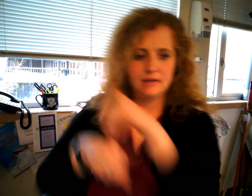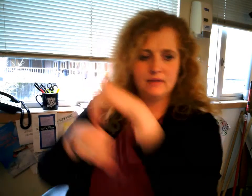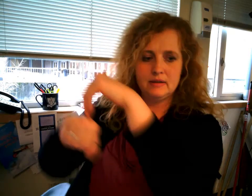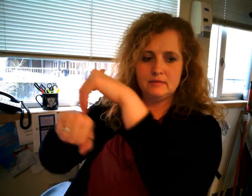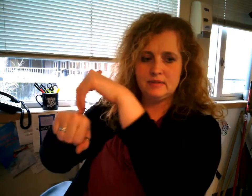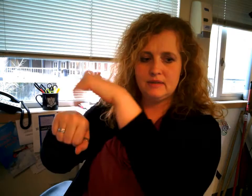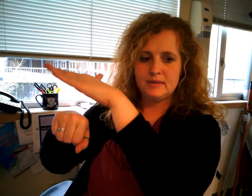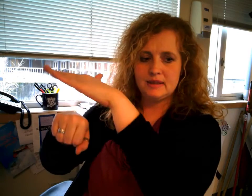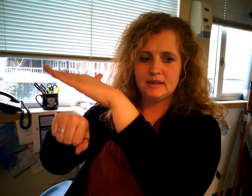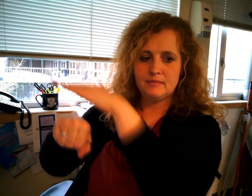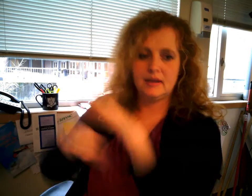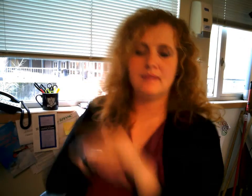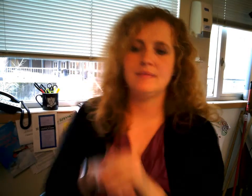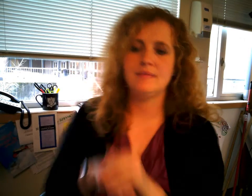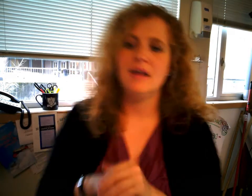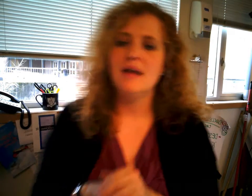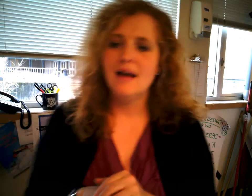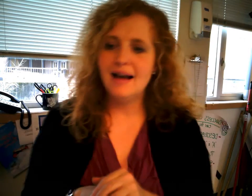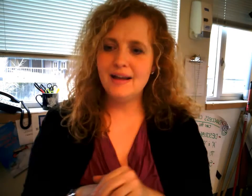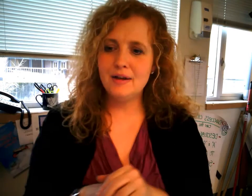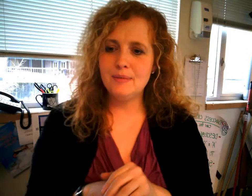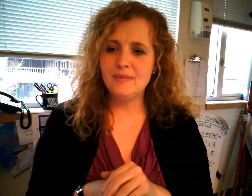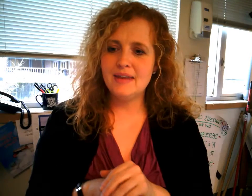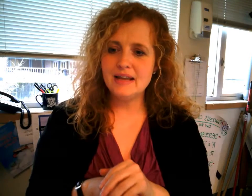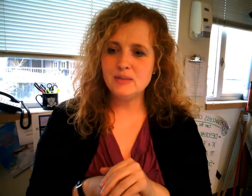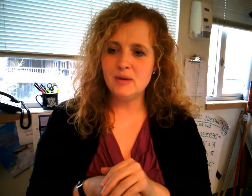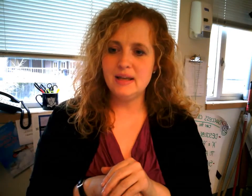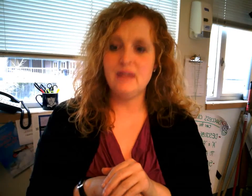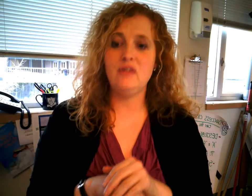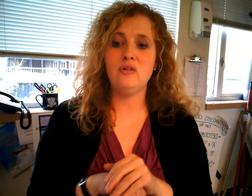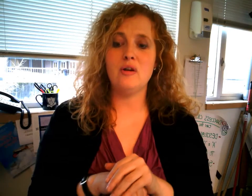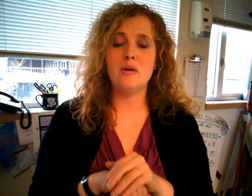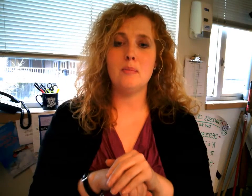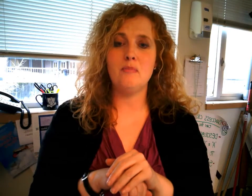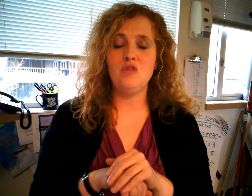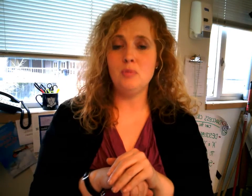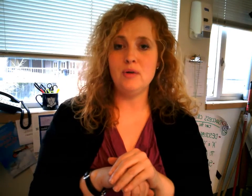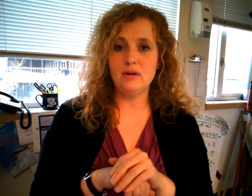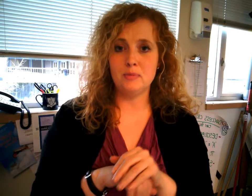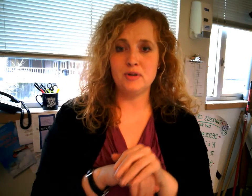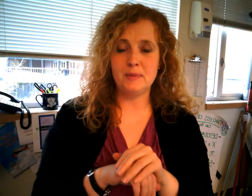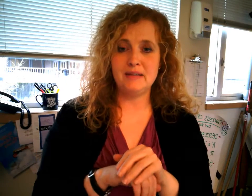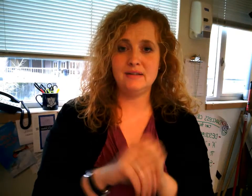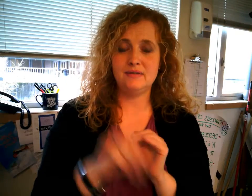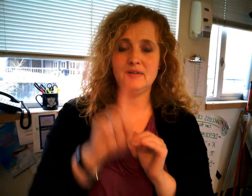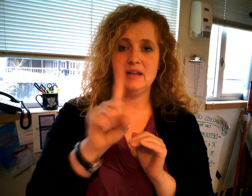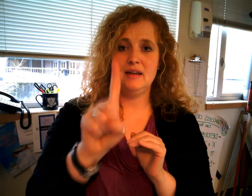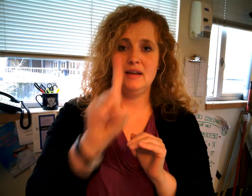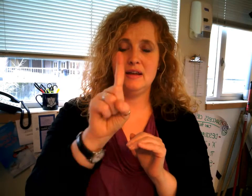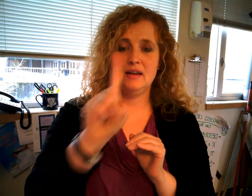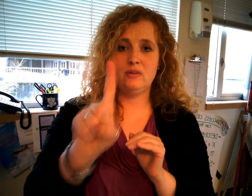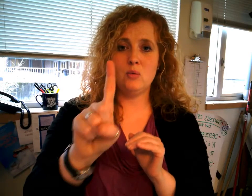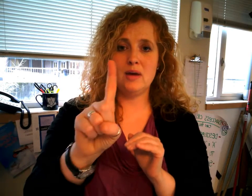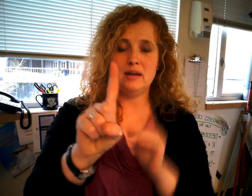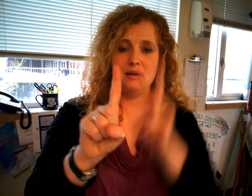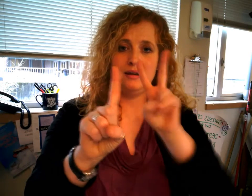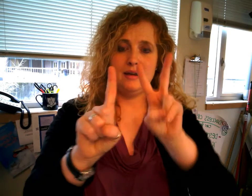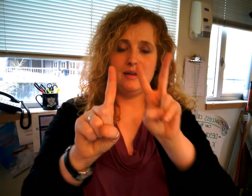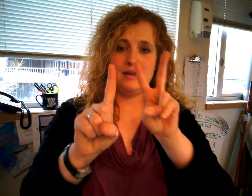can see it from the side yeah um the next one is viewpoint or perspective it's a one and then a